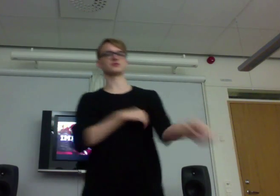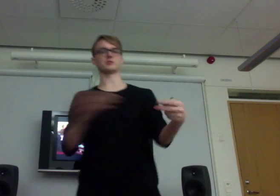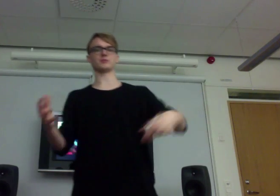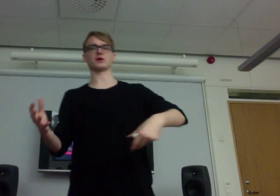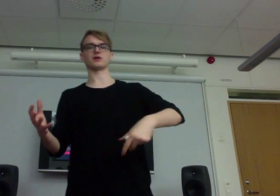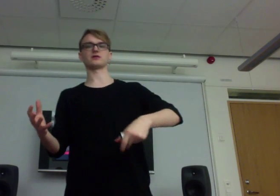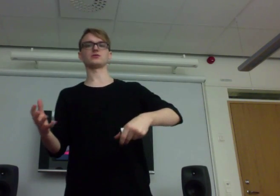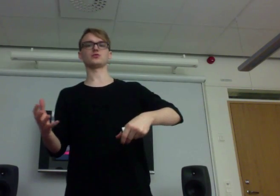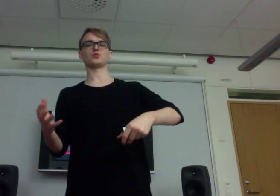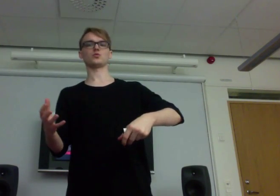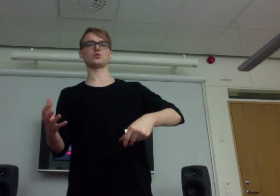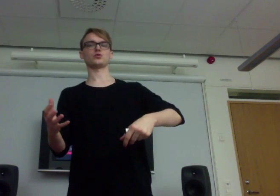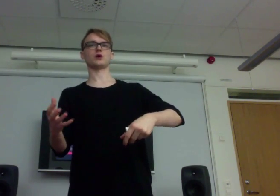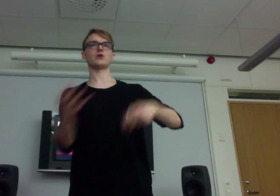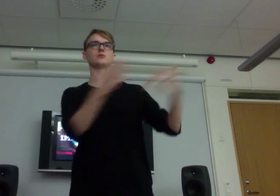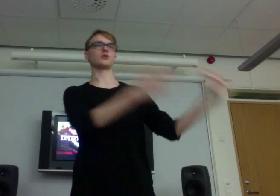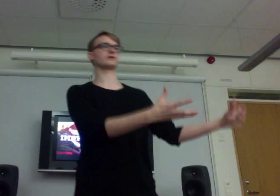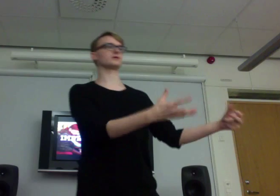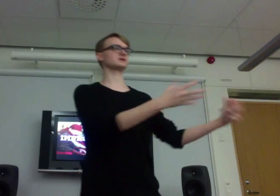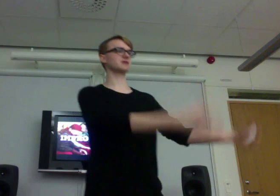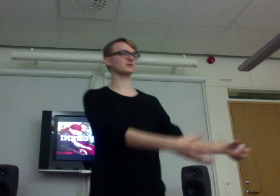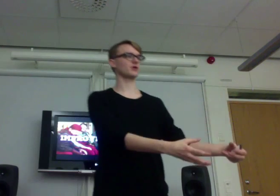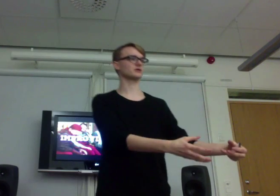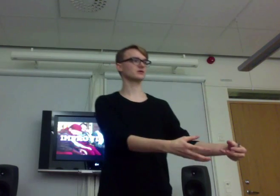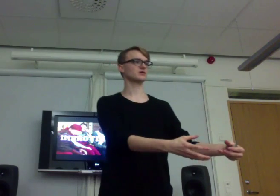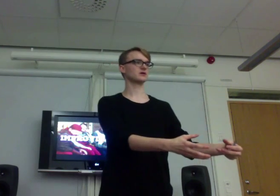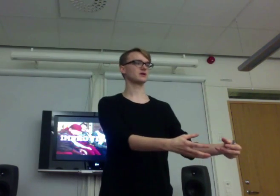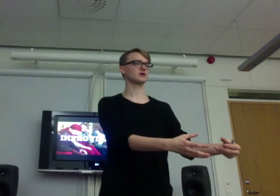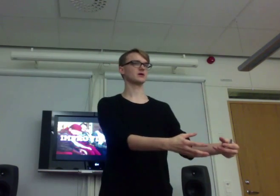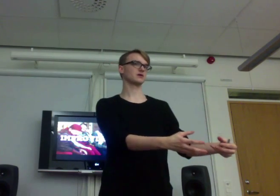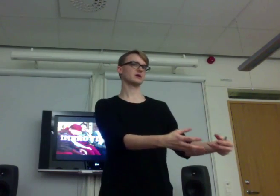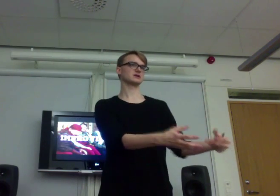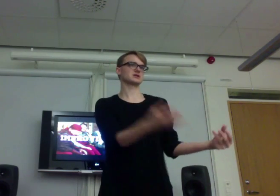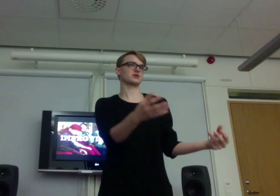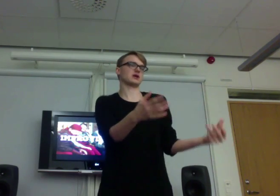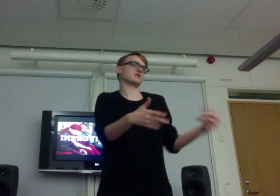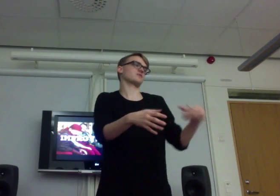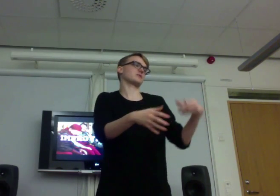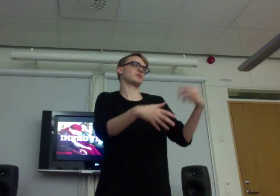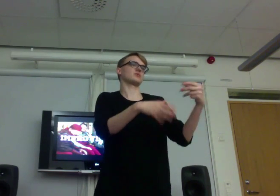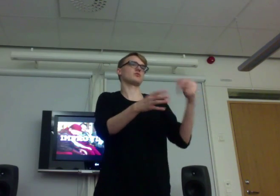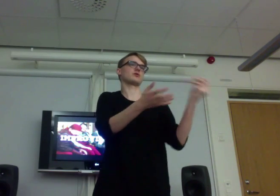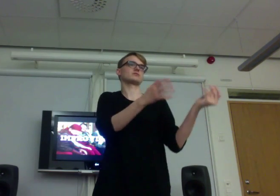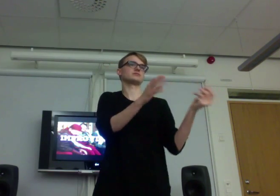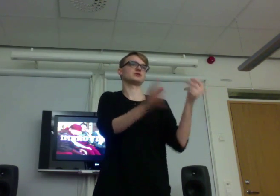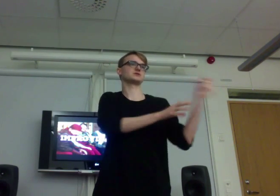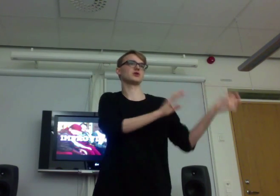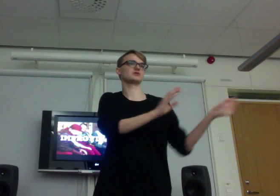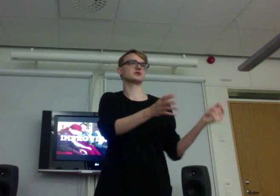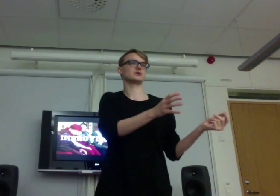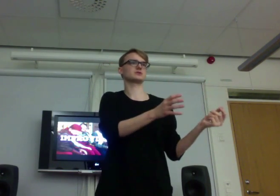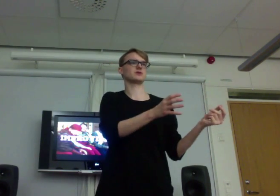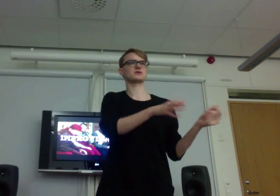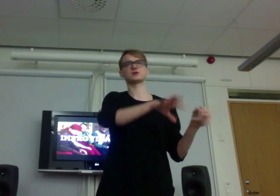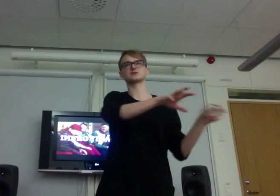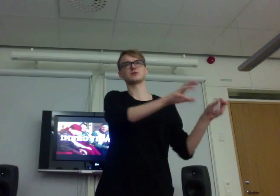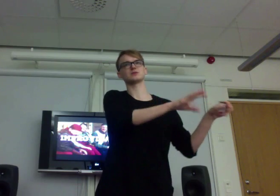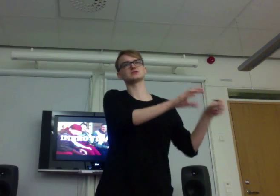remember how important is that part. Is it okay if people more, doesn't know so much about it? Because maybe it's not